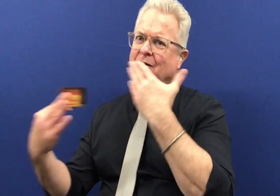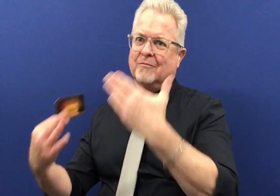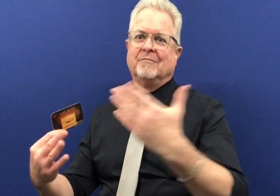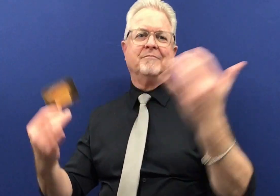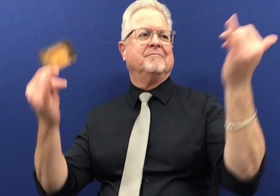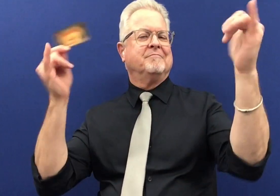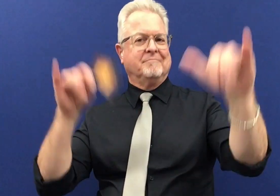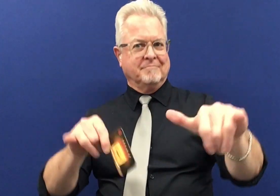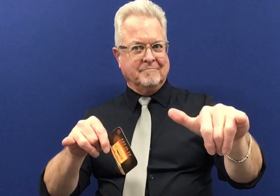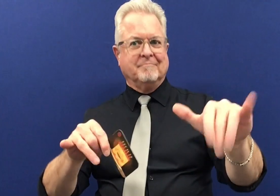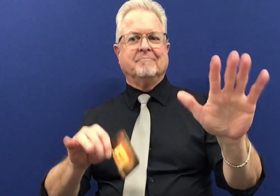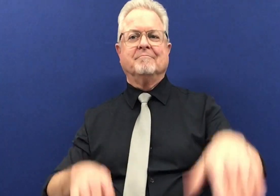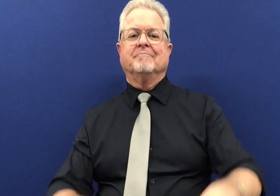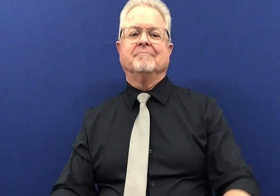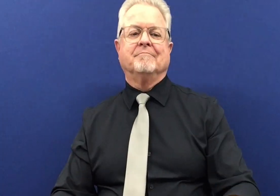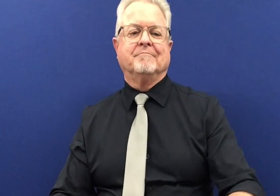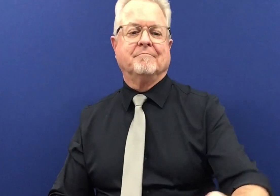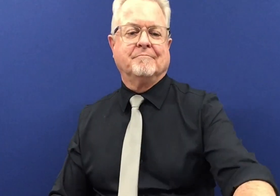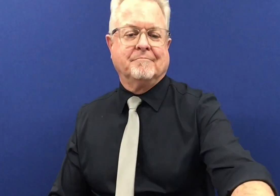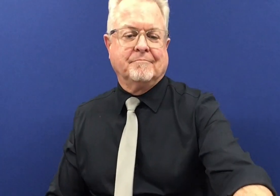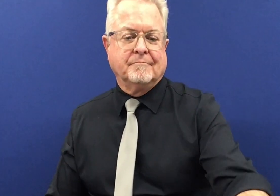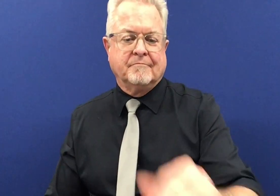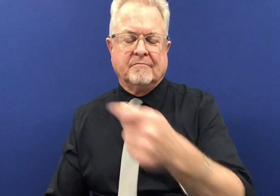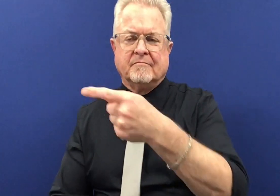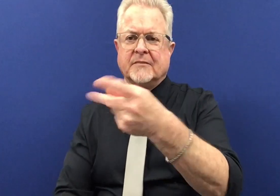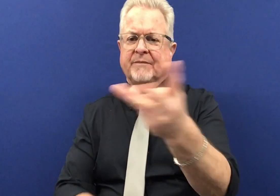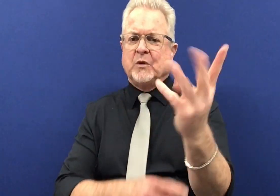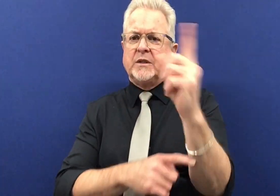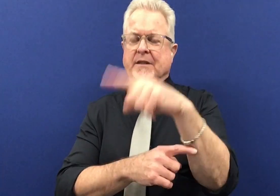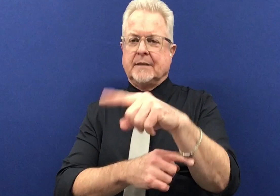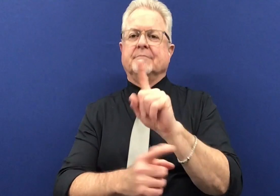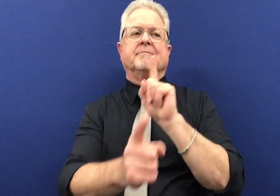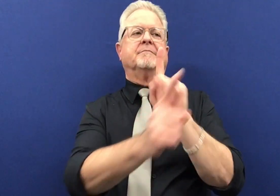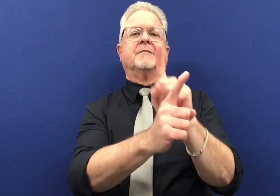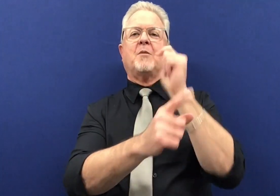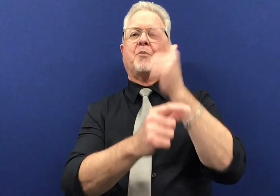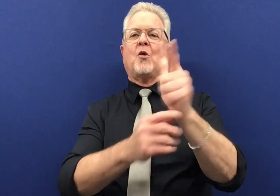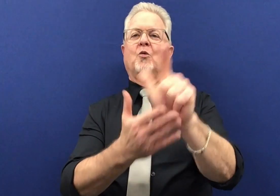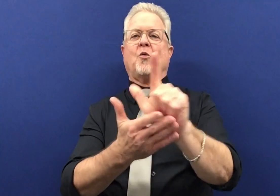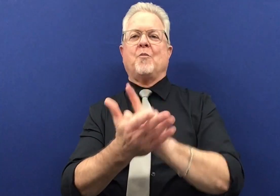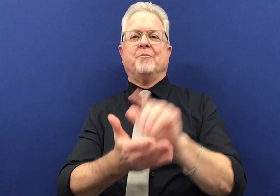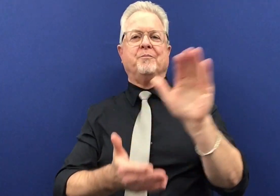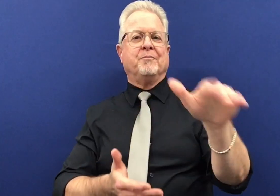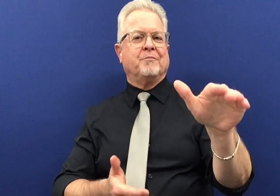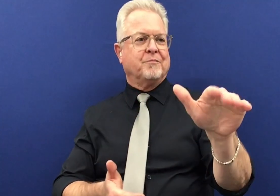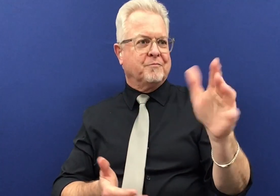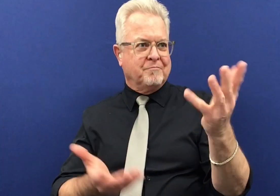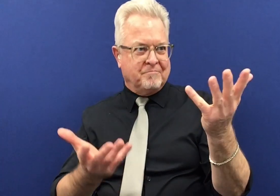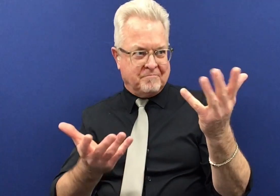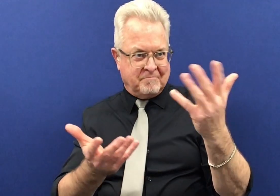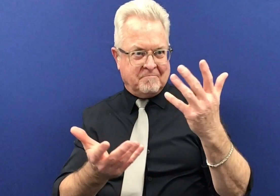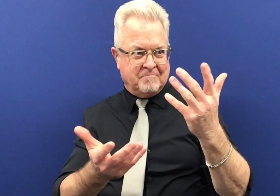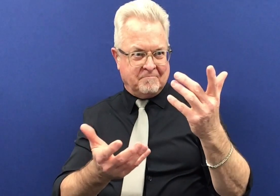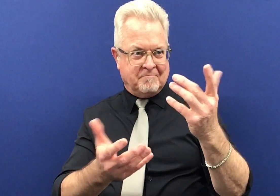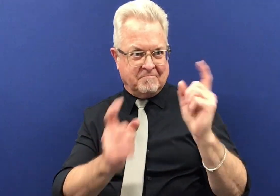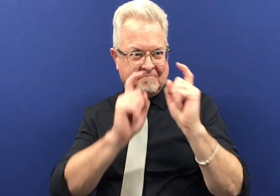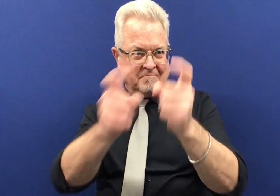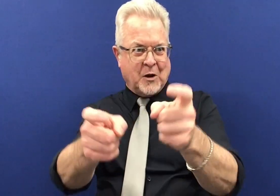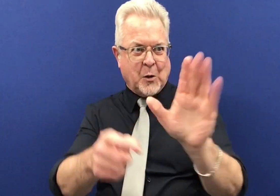the brother-in-law said oh thank you and then hung up and several days later she asked the brother